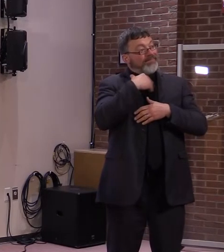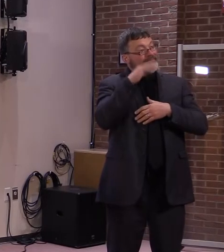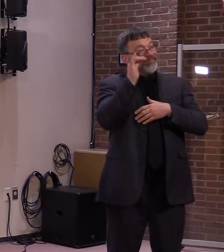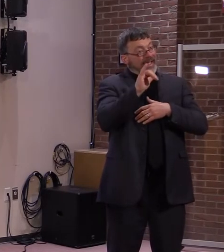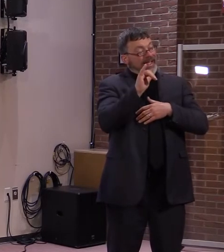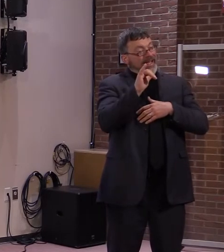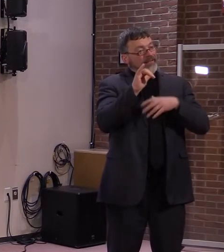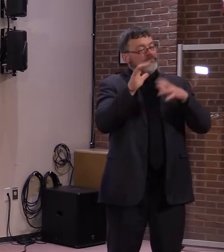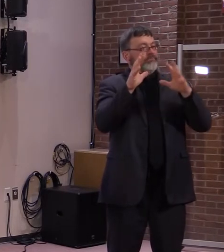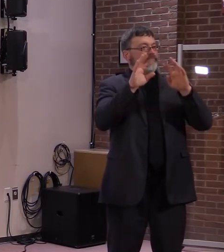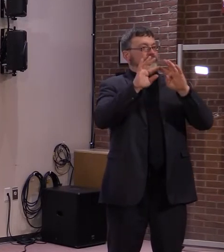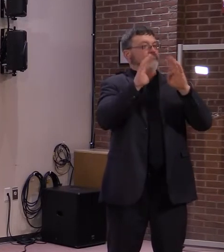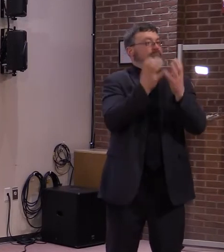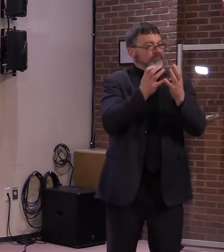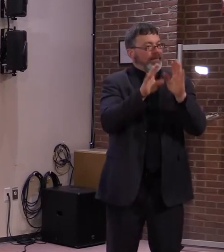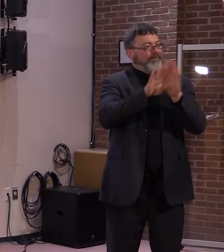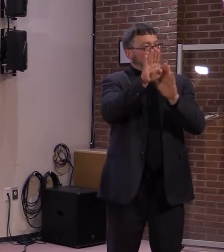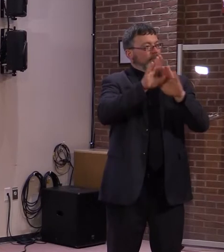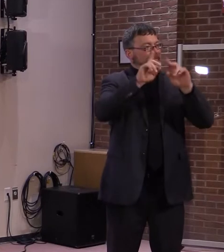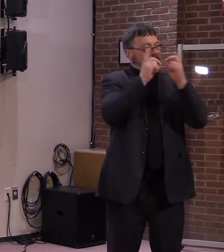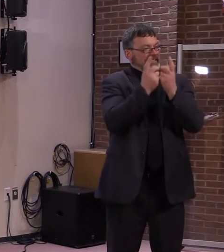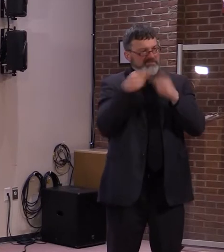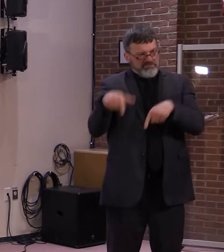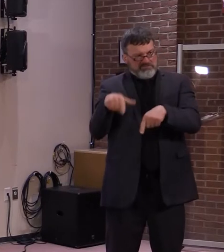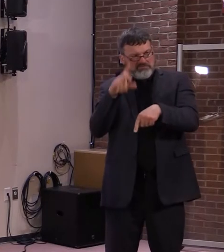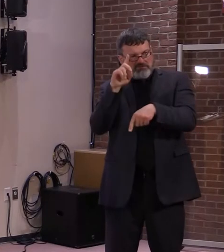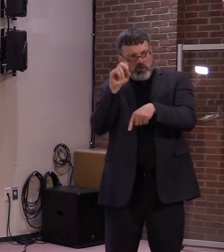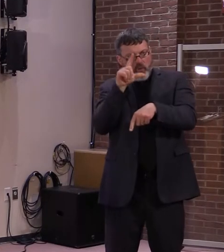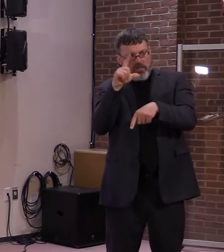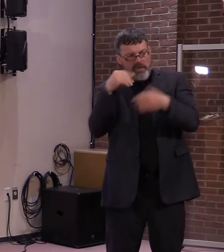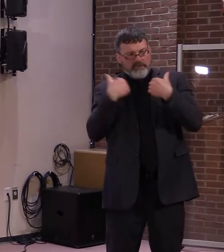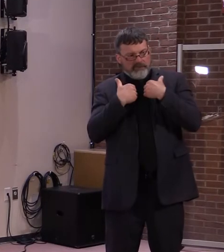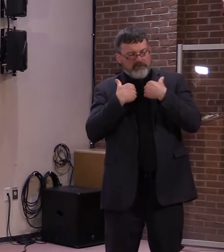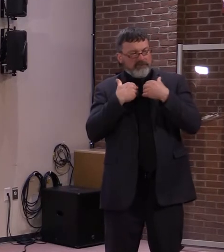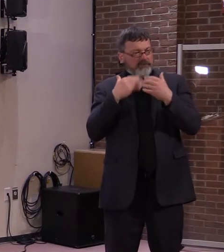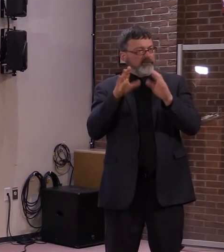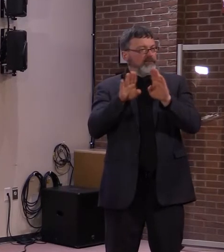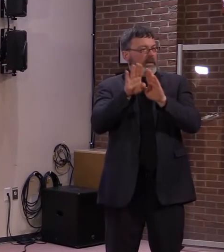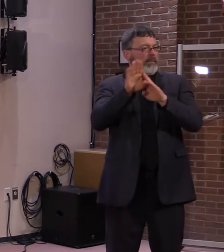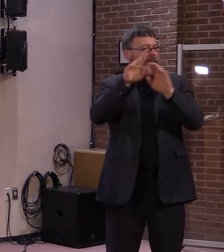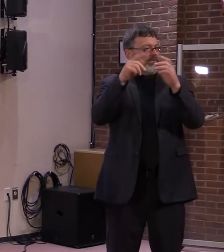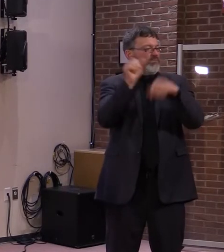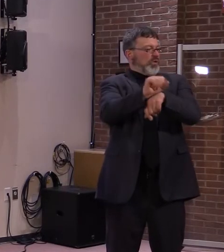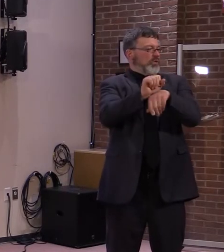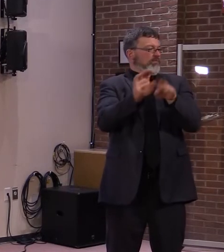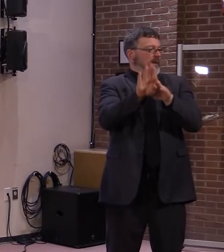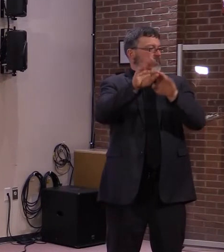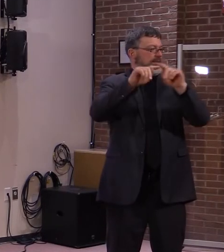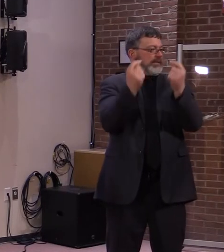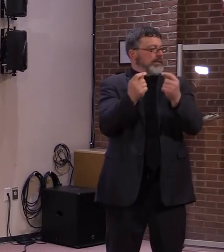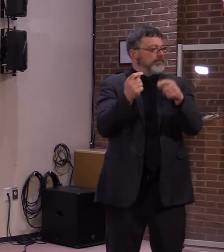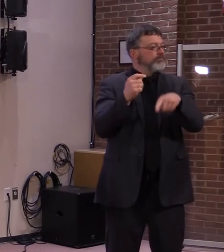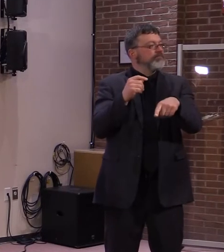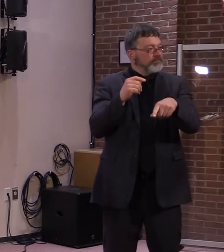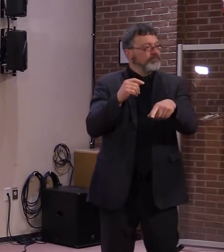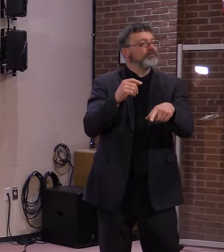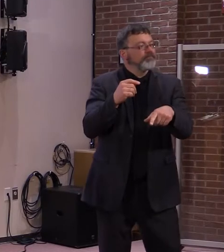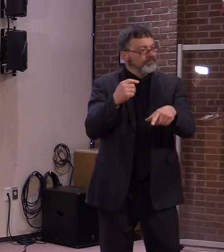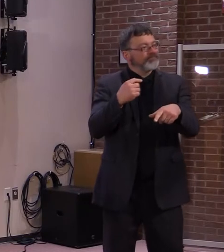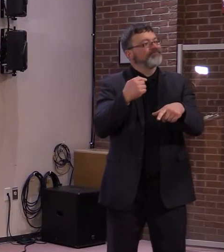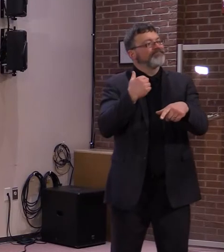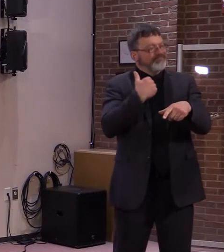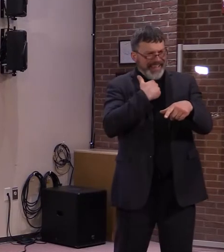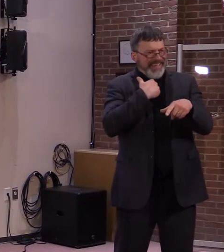largest division. And has a number of different programs for pretty much any